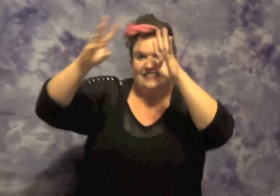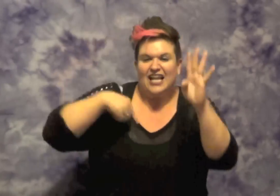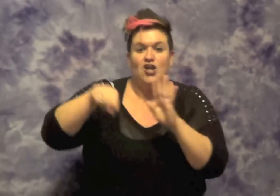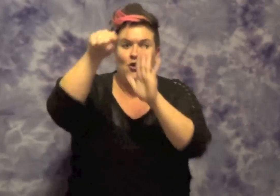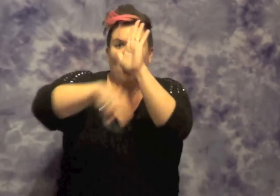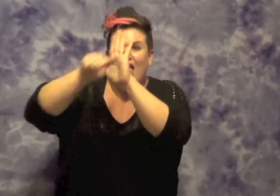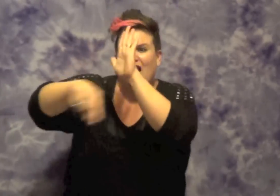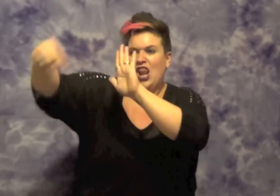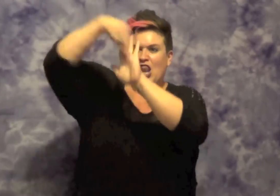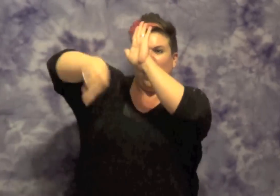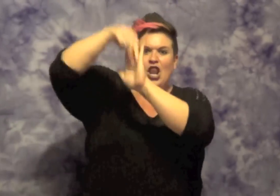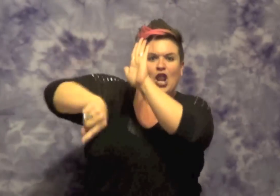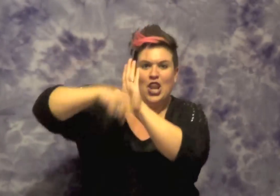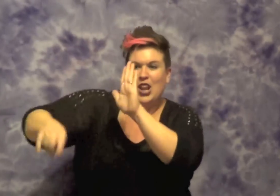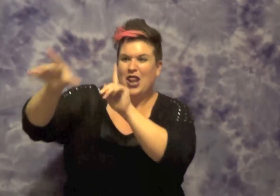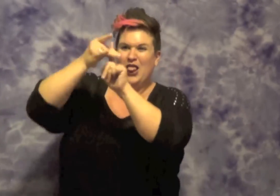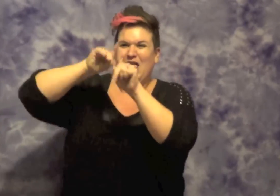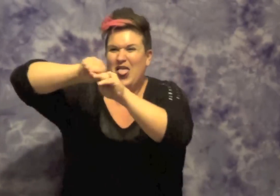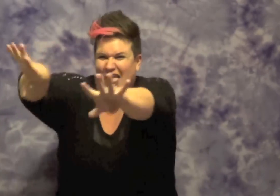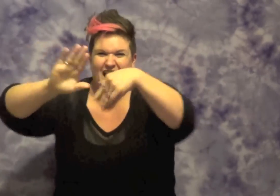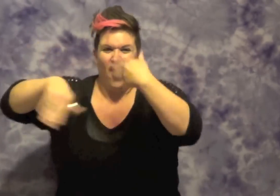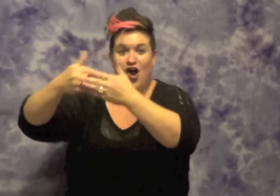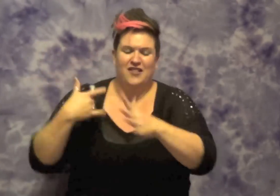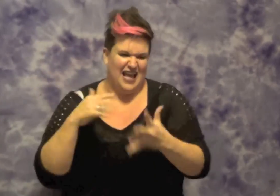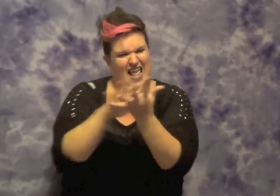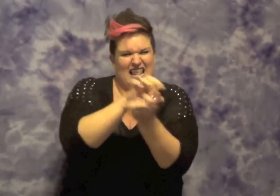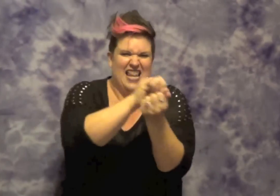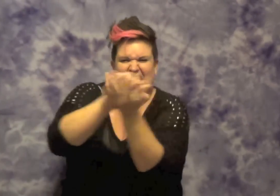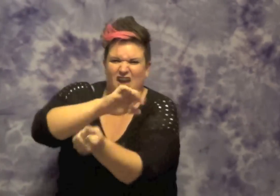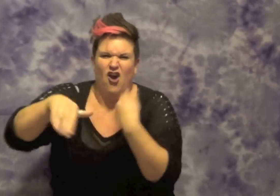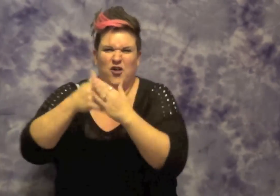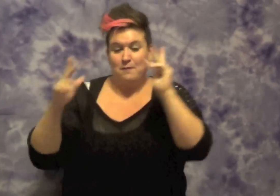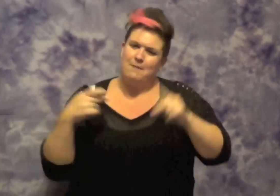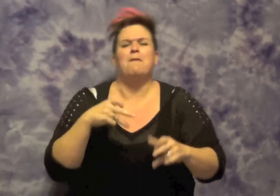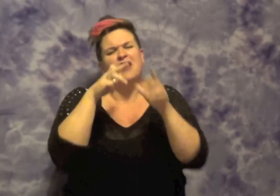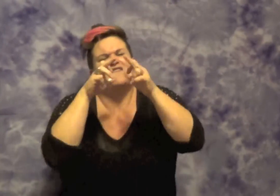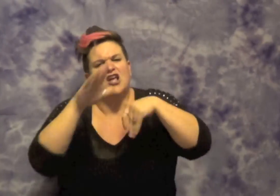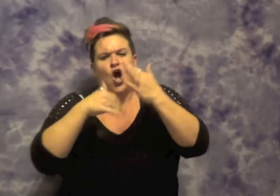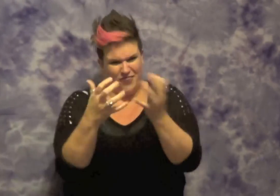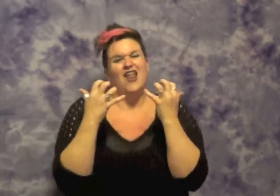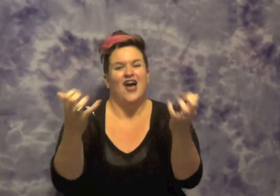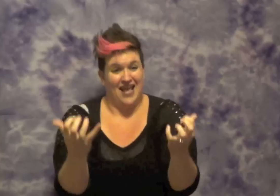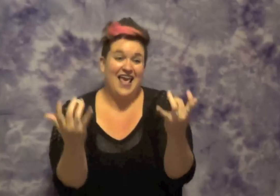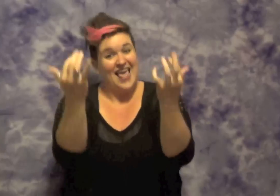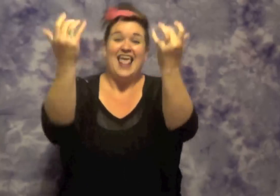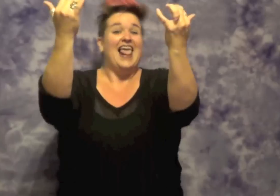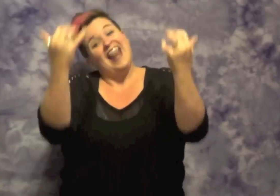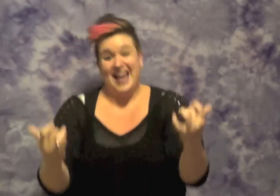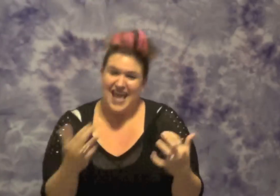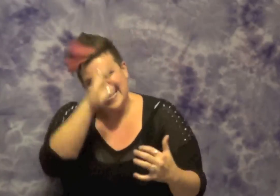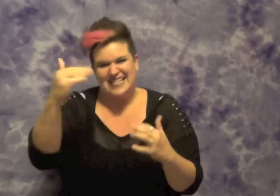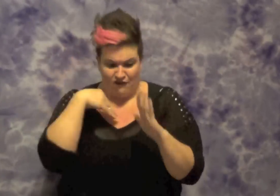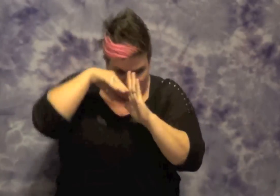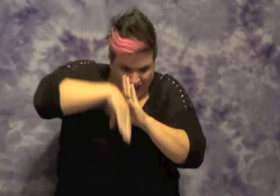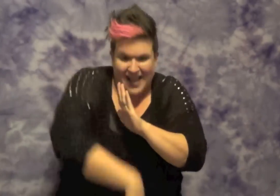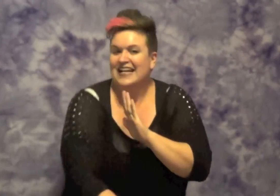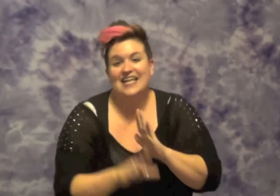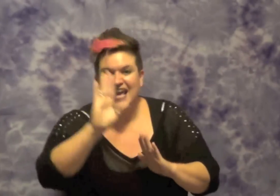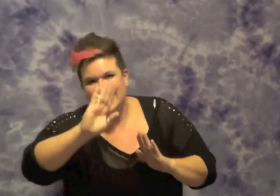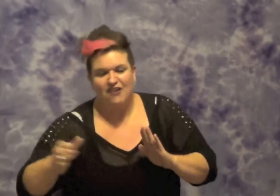anything you say is pick a shang and offer me into glue to you. devastating more than ever demonstrating. How to give a motherfucking audience a feeling like it's levitating. Never fading and I know the haters are forever waiting. For the day to think I say I fell off